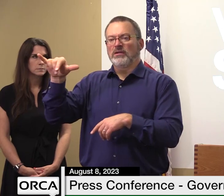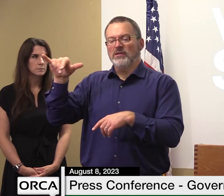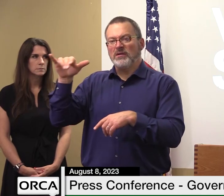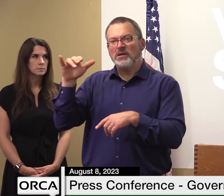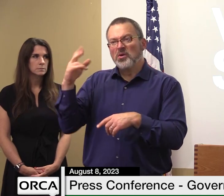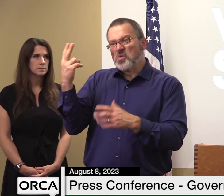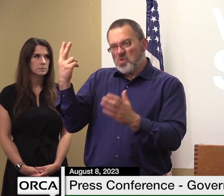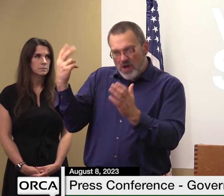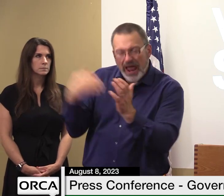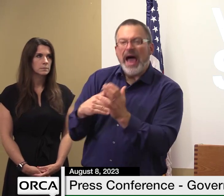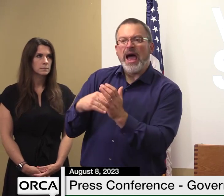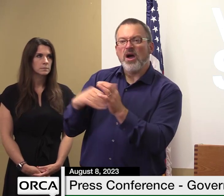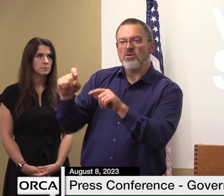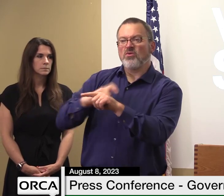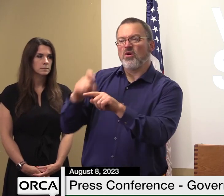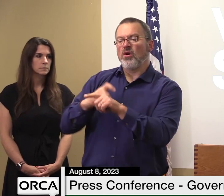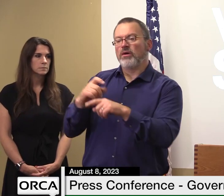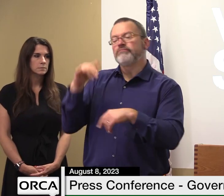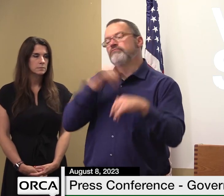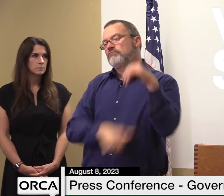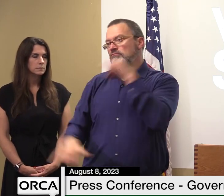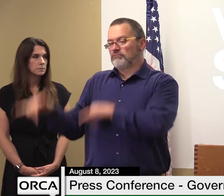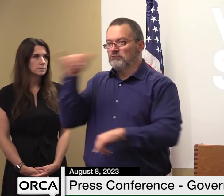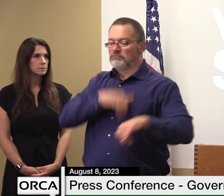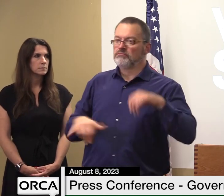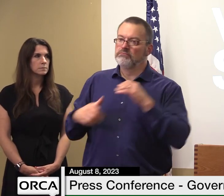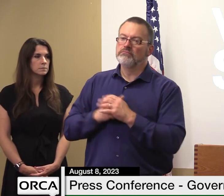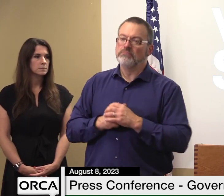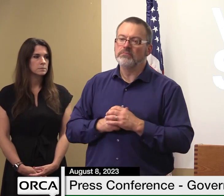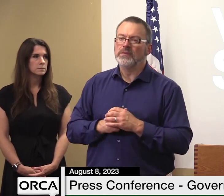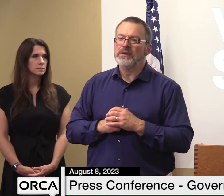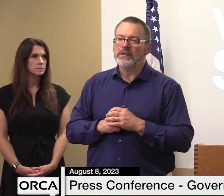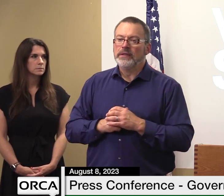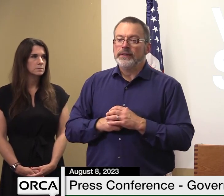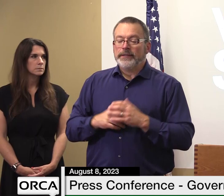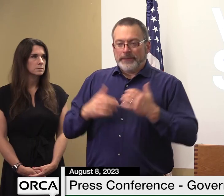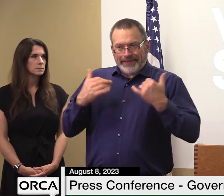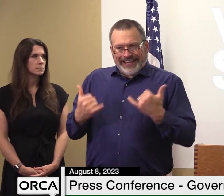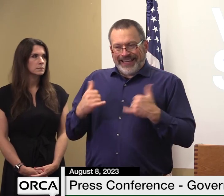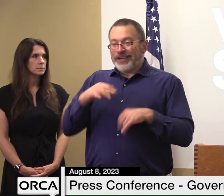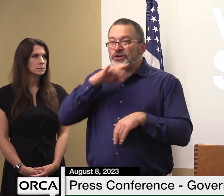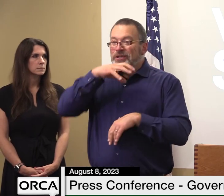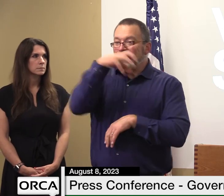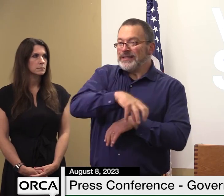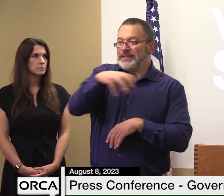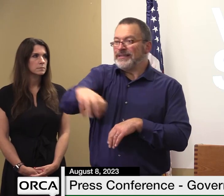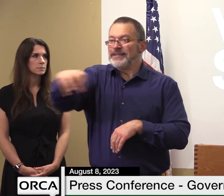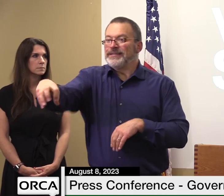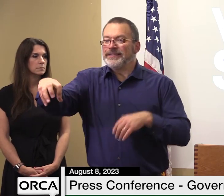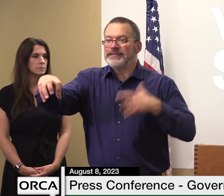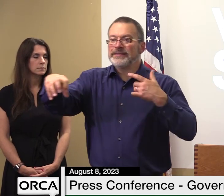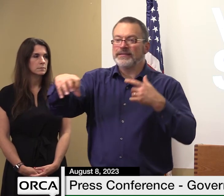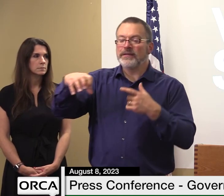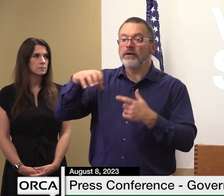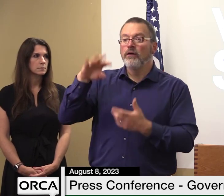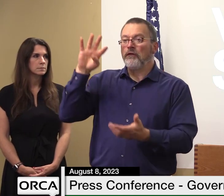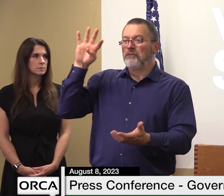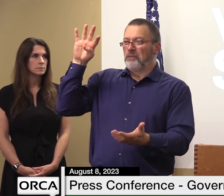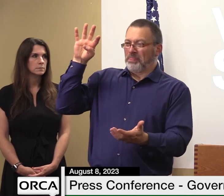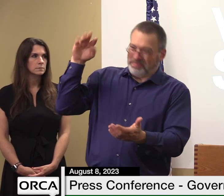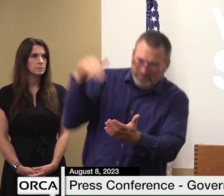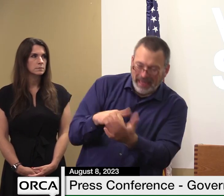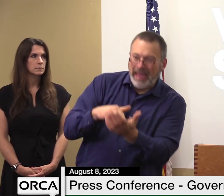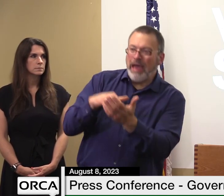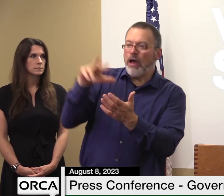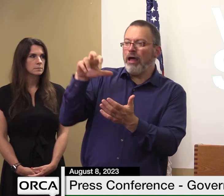and a little bit about debris as of yesterday 4 432 tons of debris